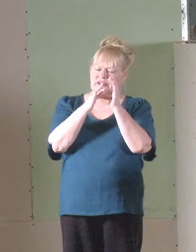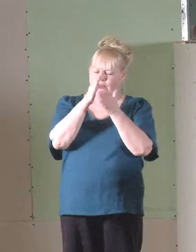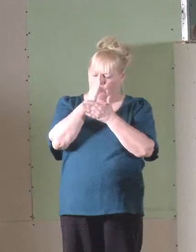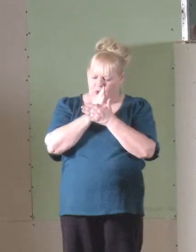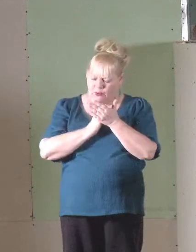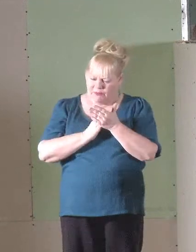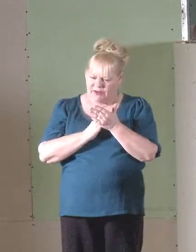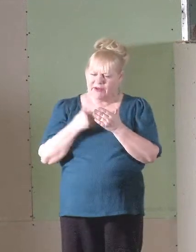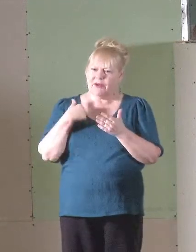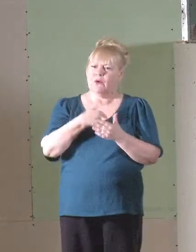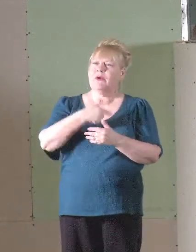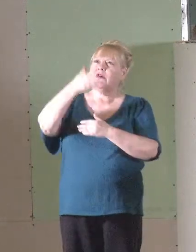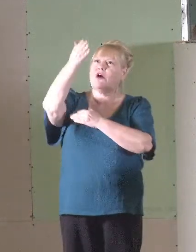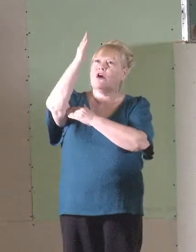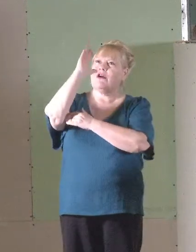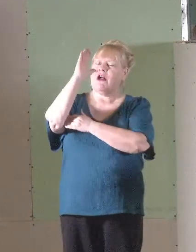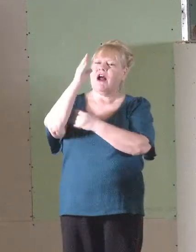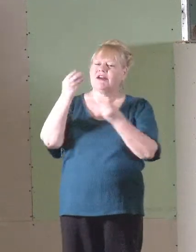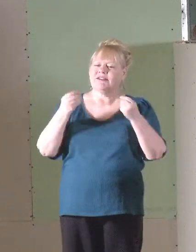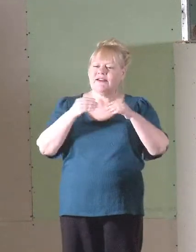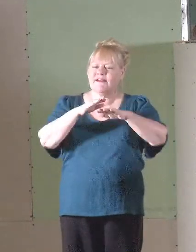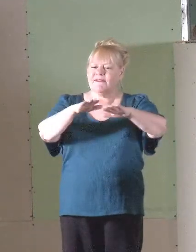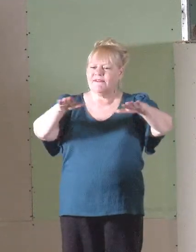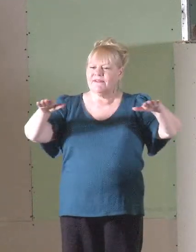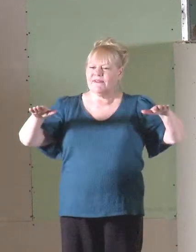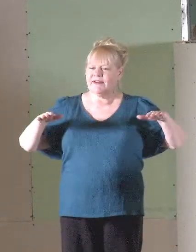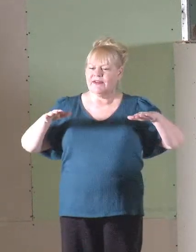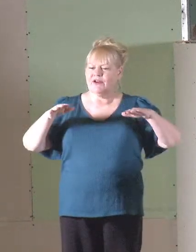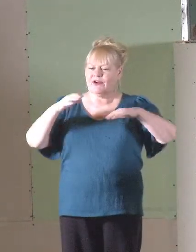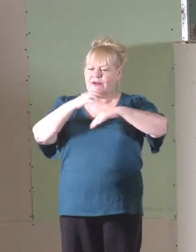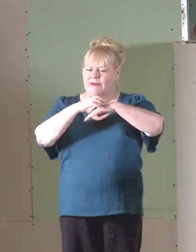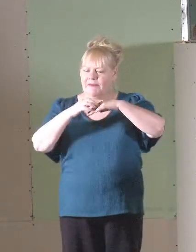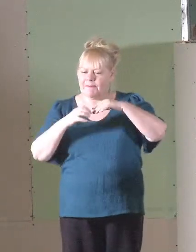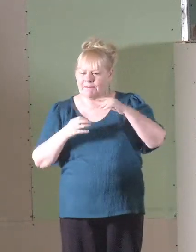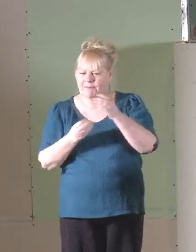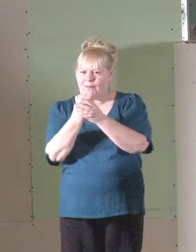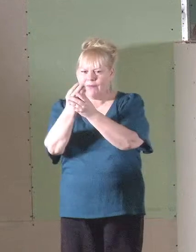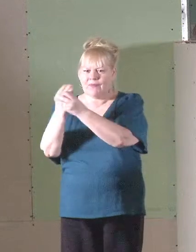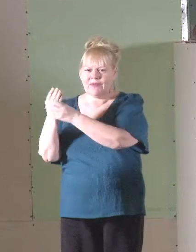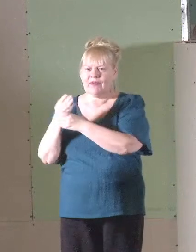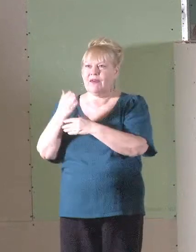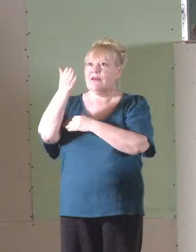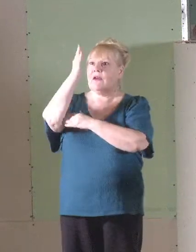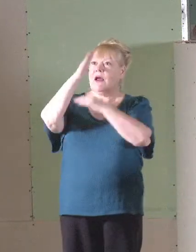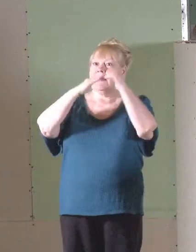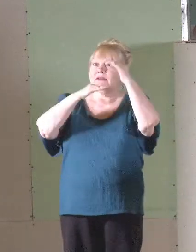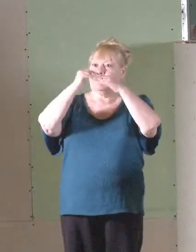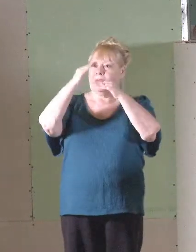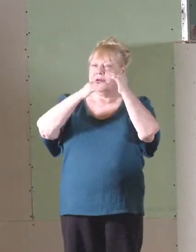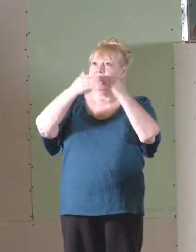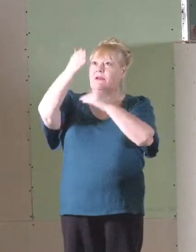We are God's vineyard, God's building, God's temple.